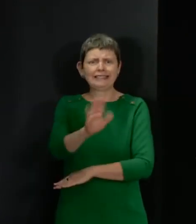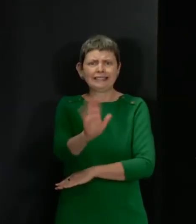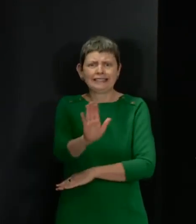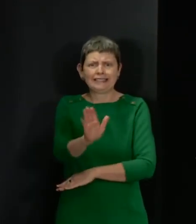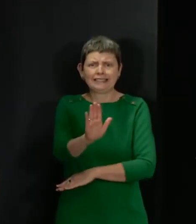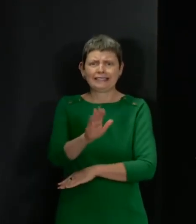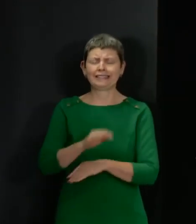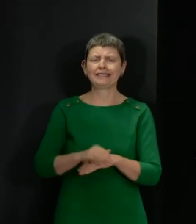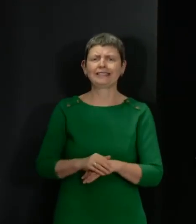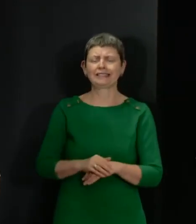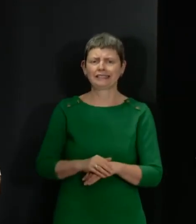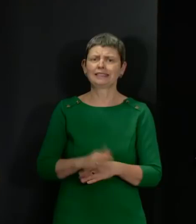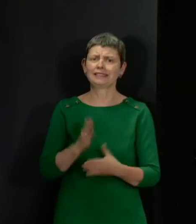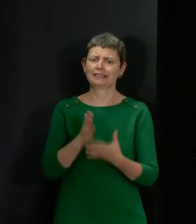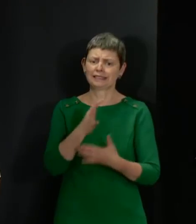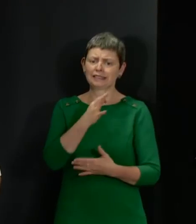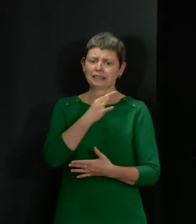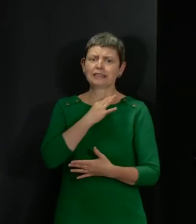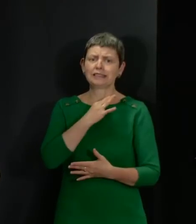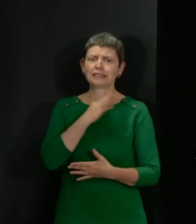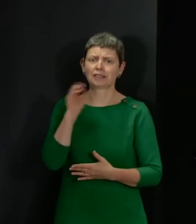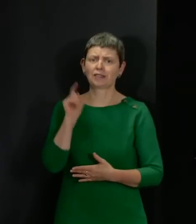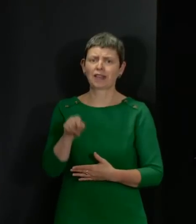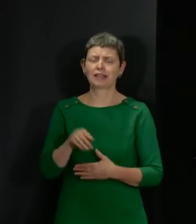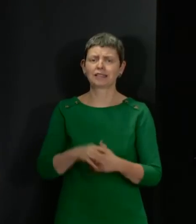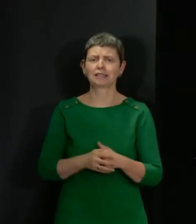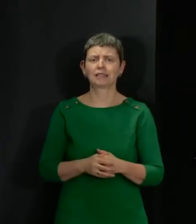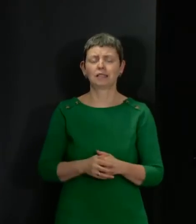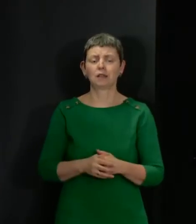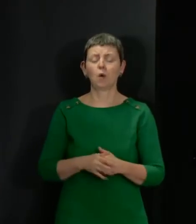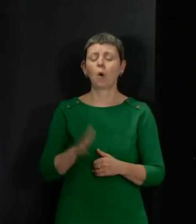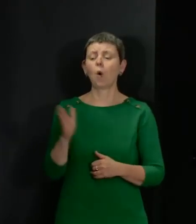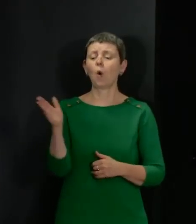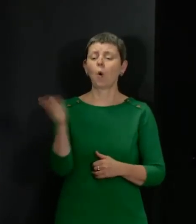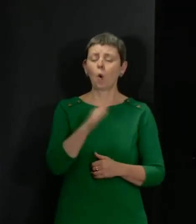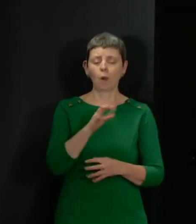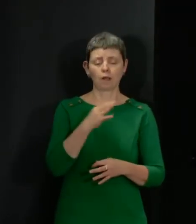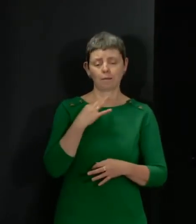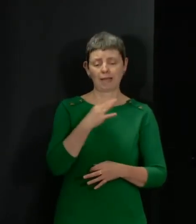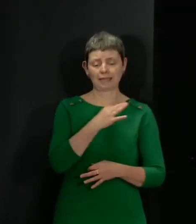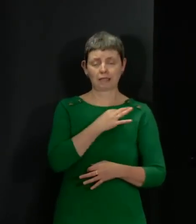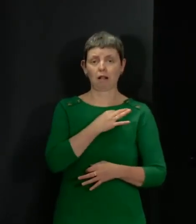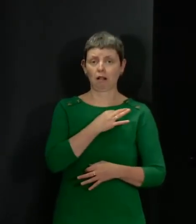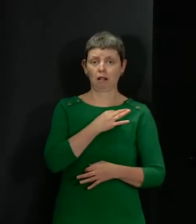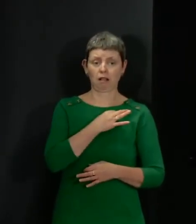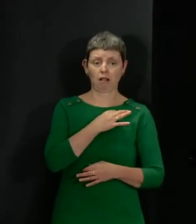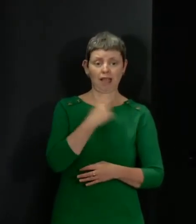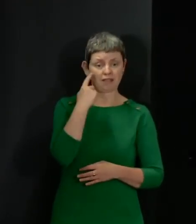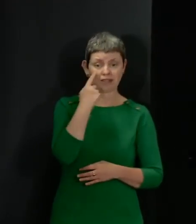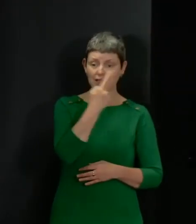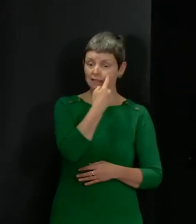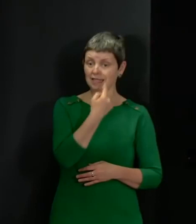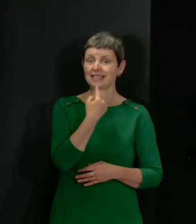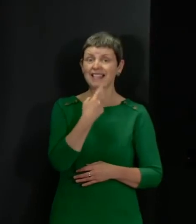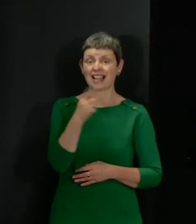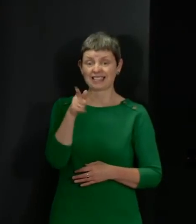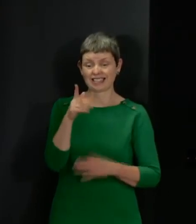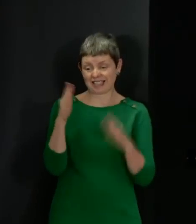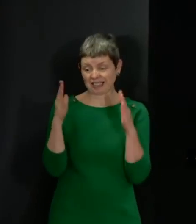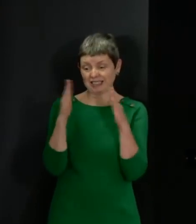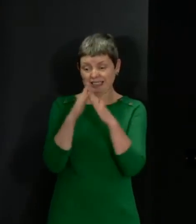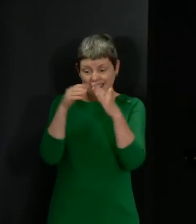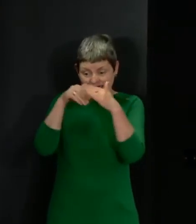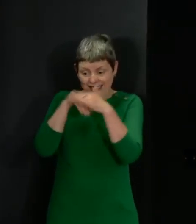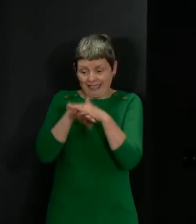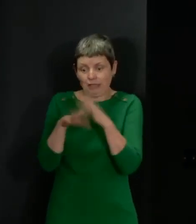example of that. And the reason for that is that all the medical science tells us that that's the highest area of risk